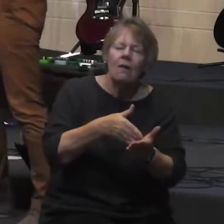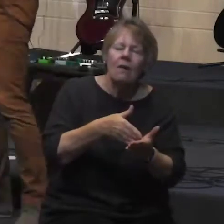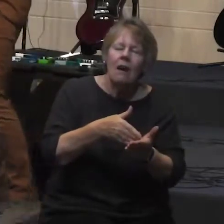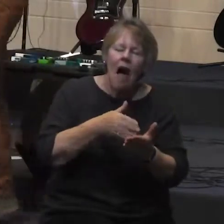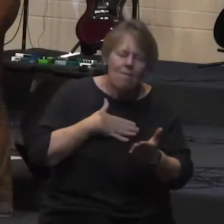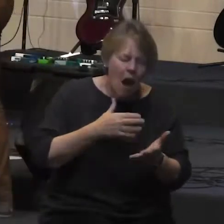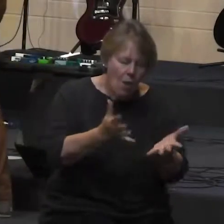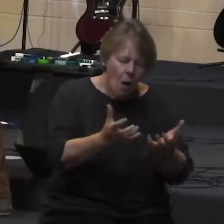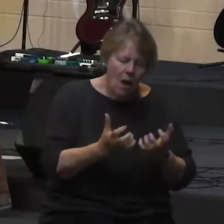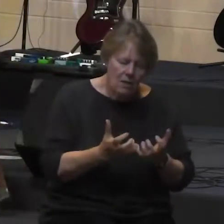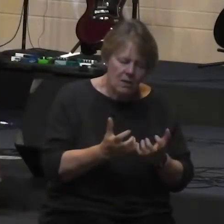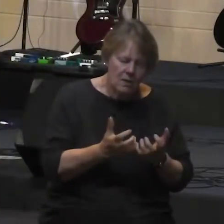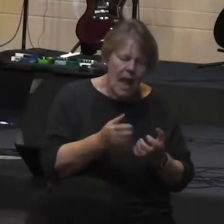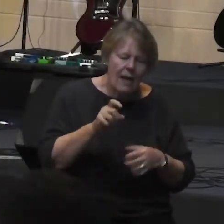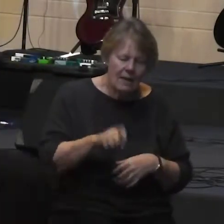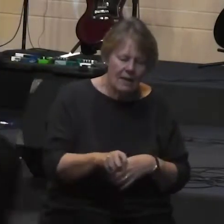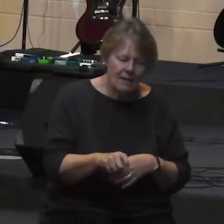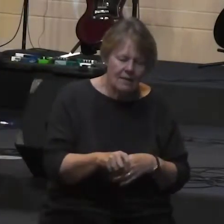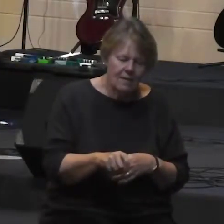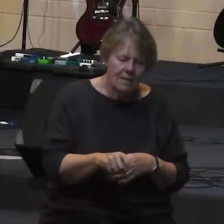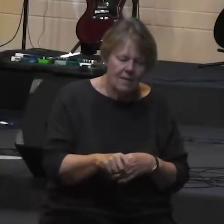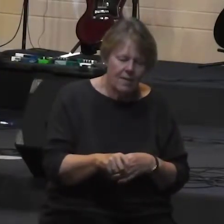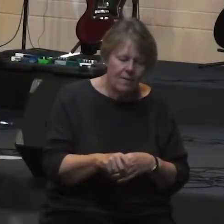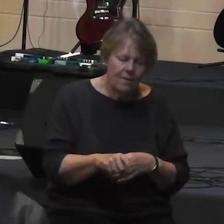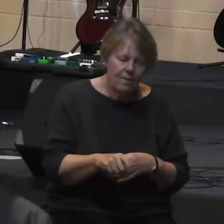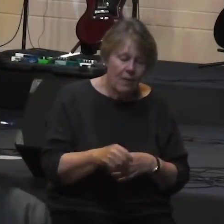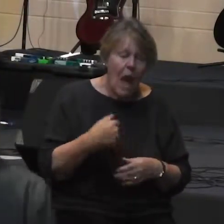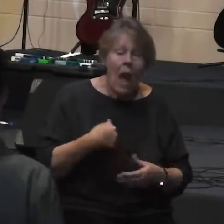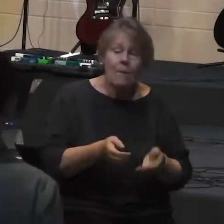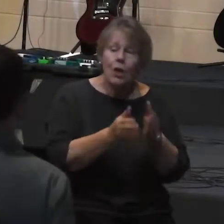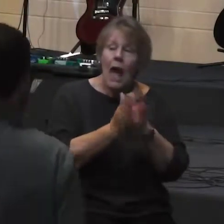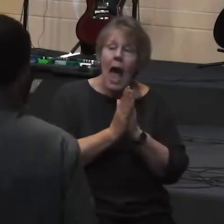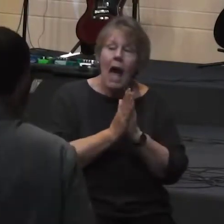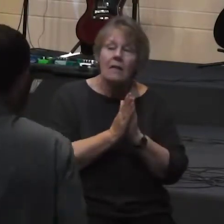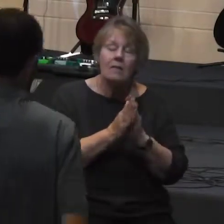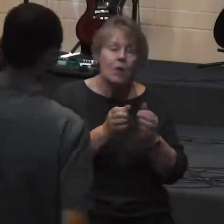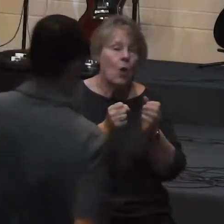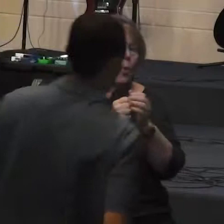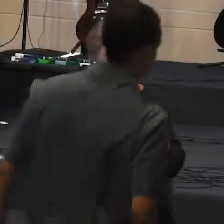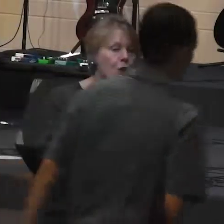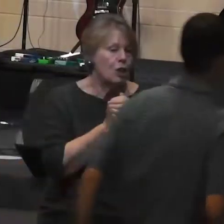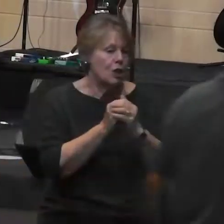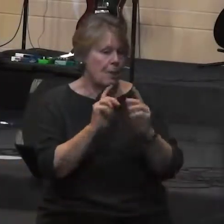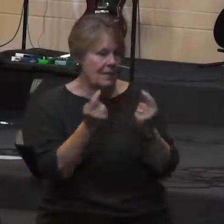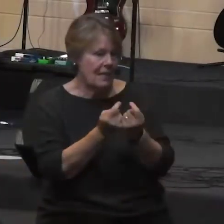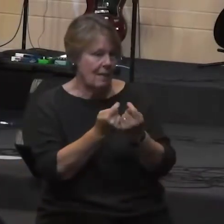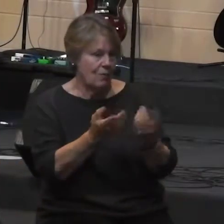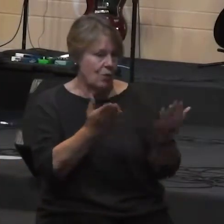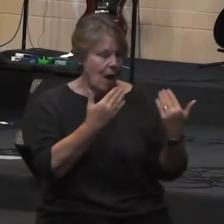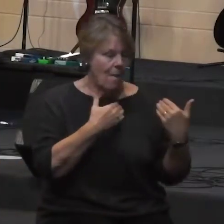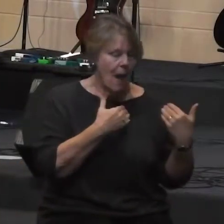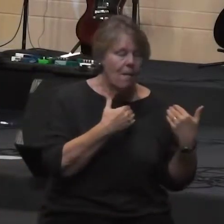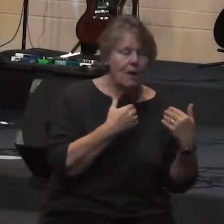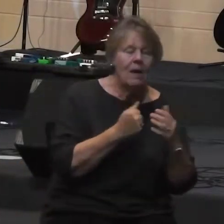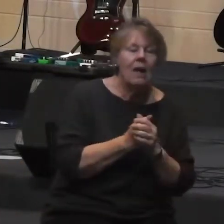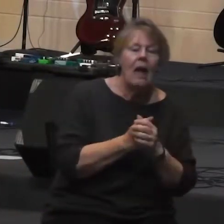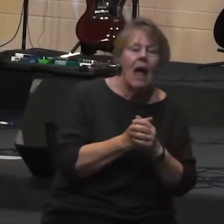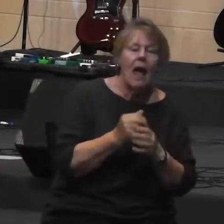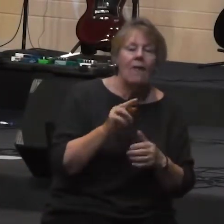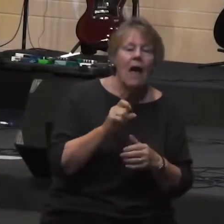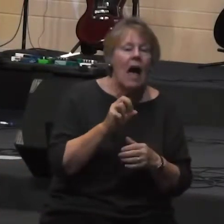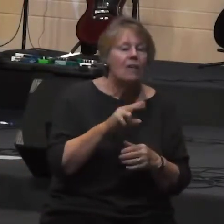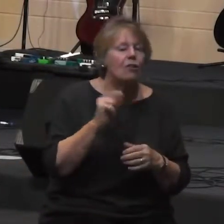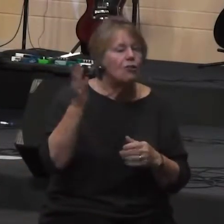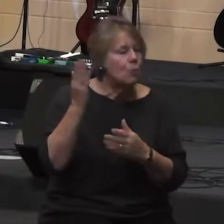I'm gonna I'm I'm worship team come forward when they start this next song the ushers are gonna come forward and with that would you guys